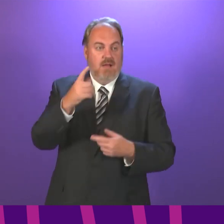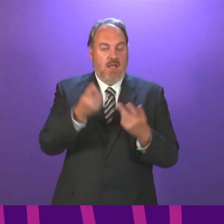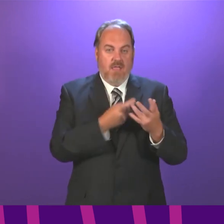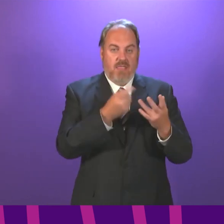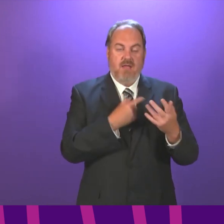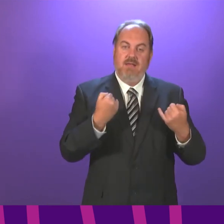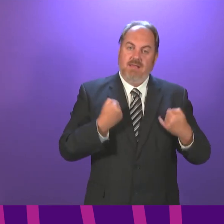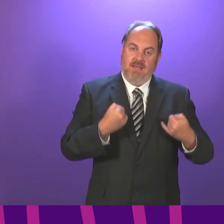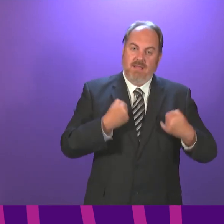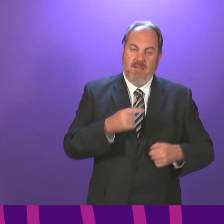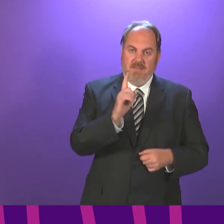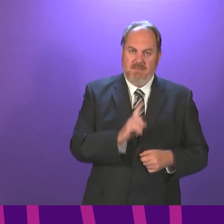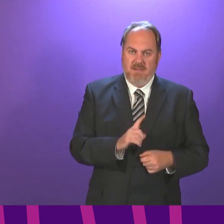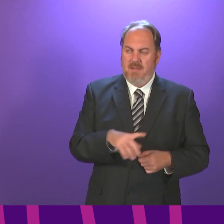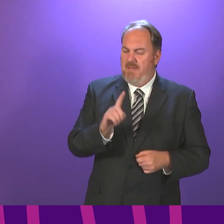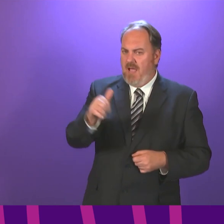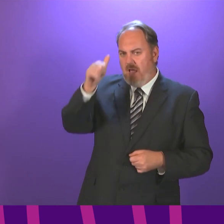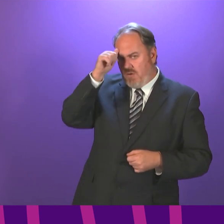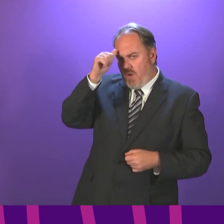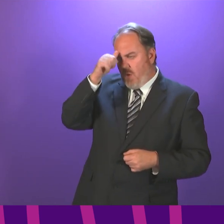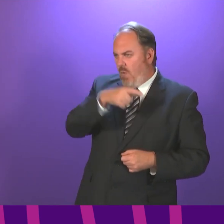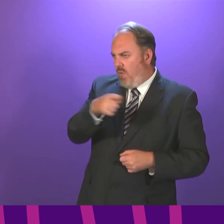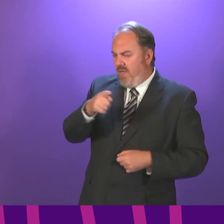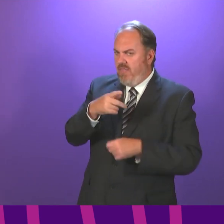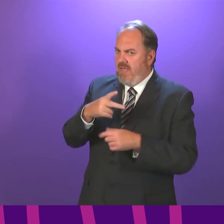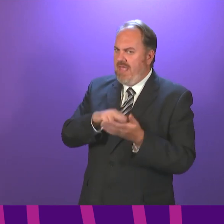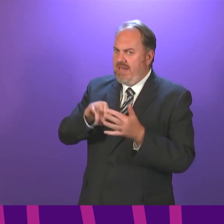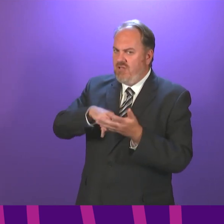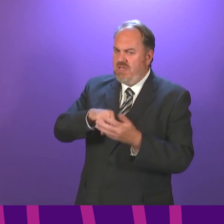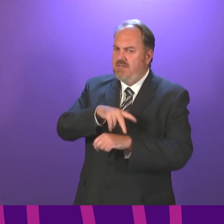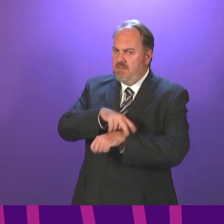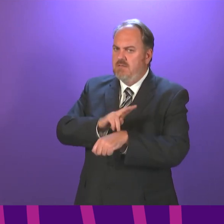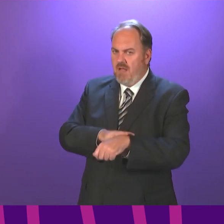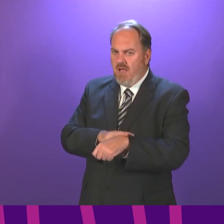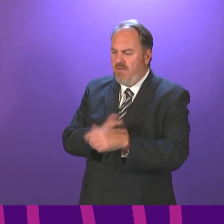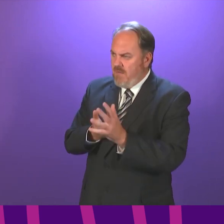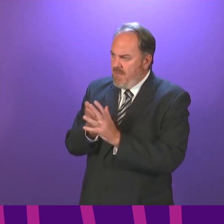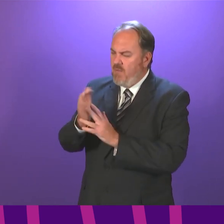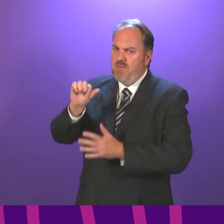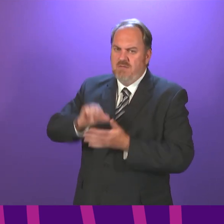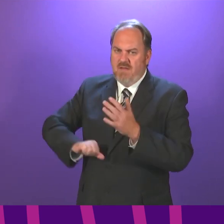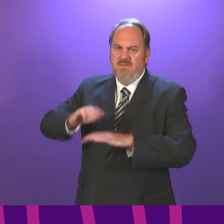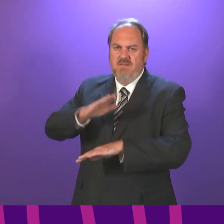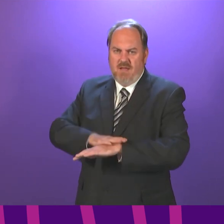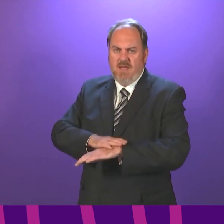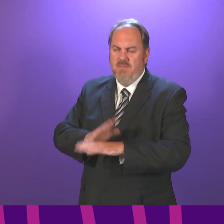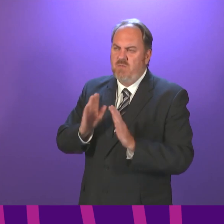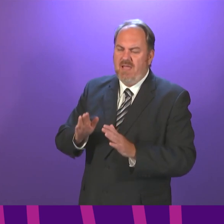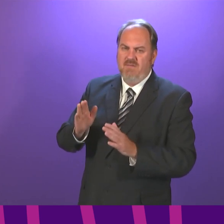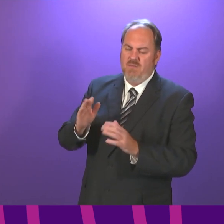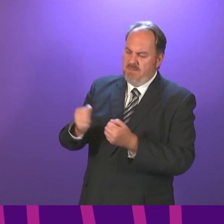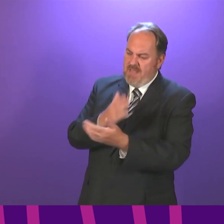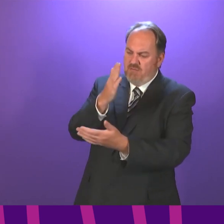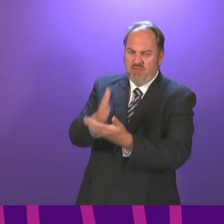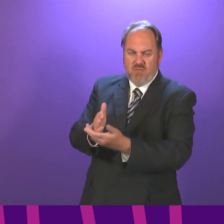pressure on those who work in health and care. That is why it is really important that we do all of these things, and indeed more, to support them as